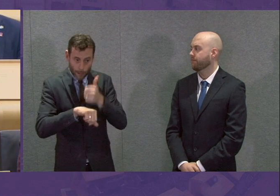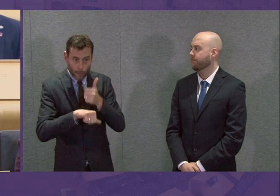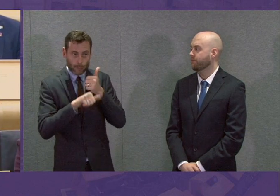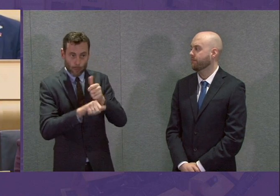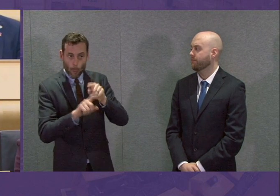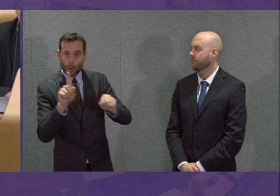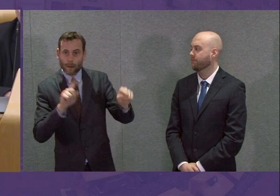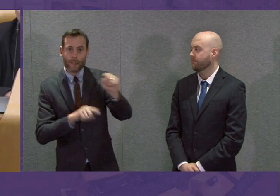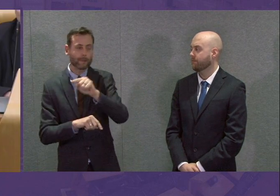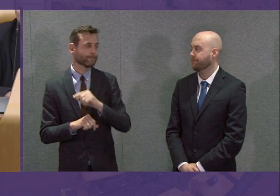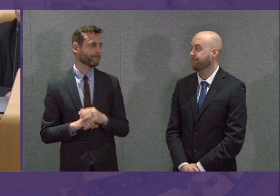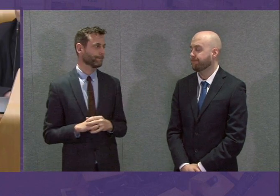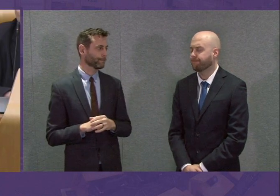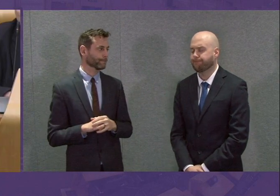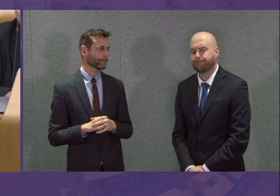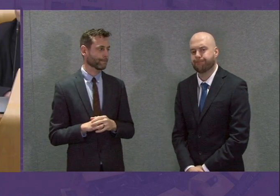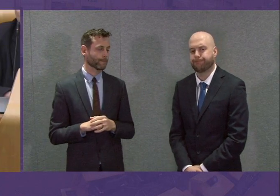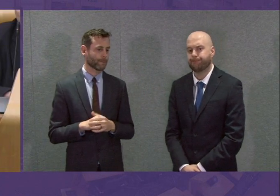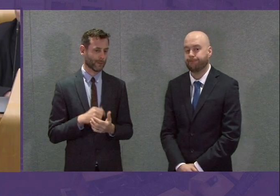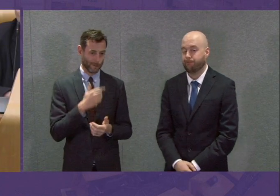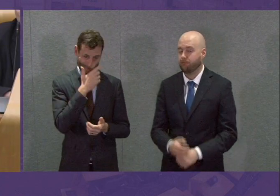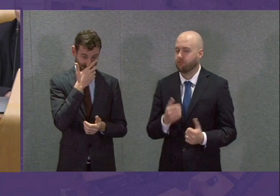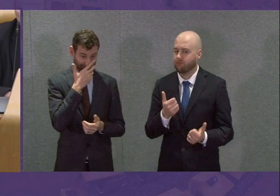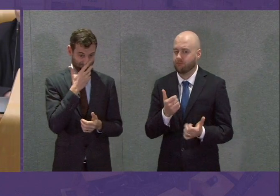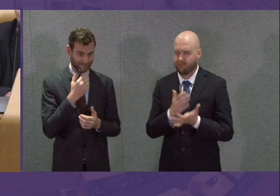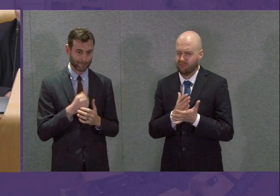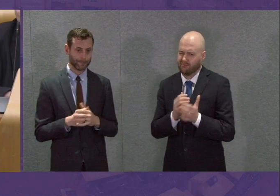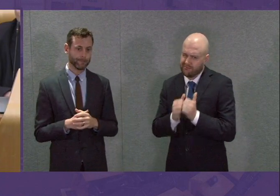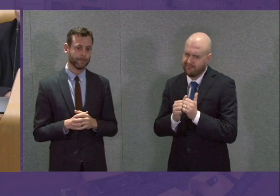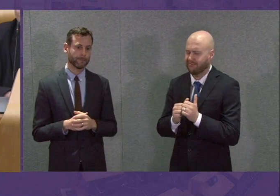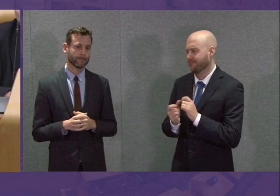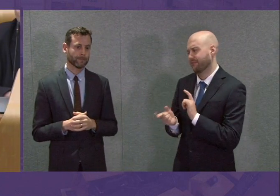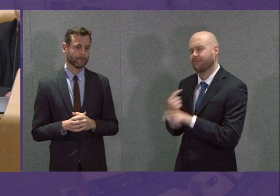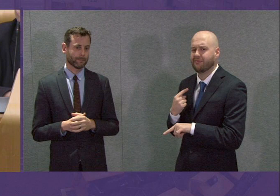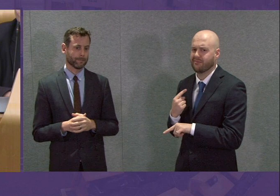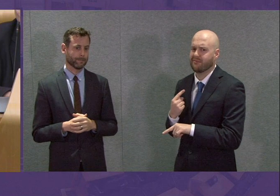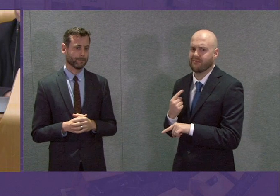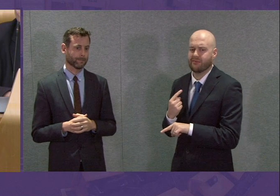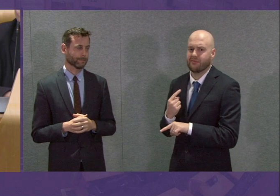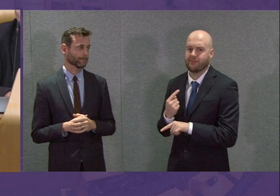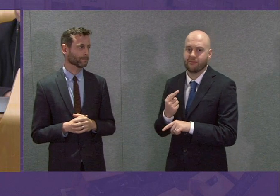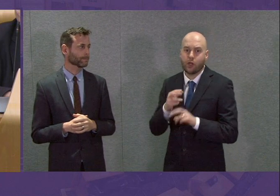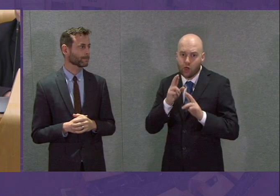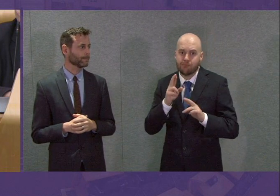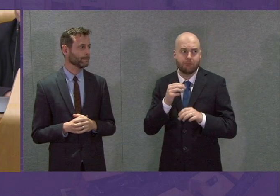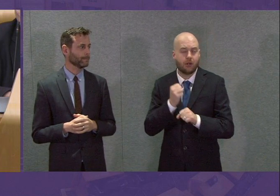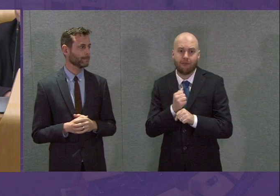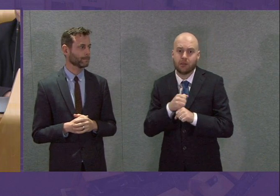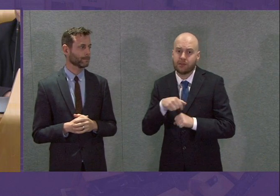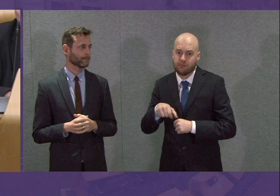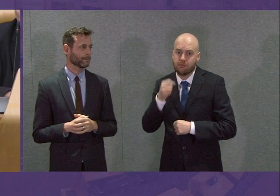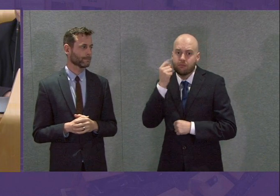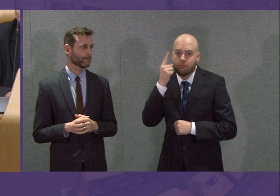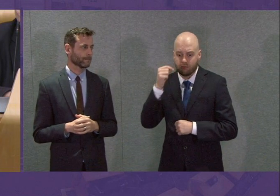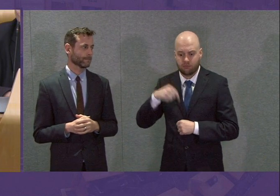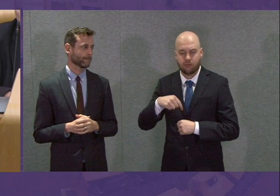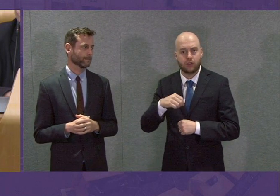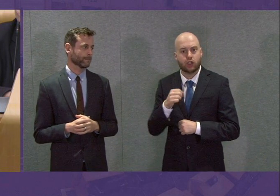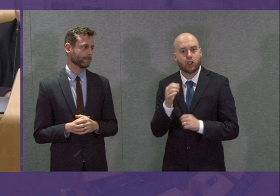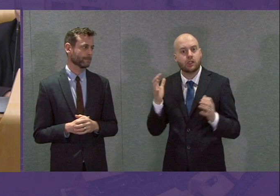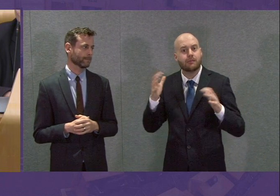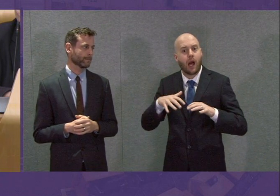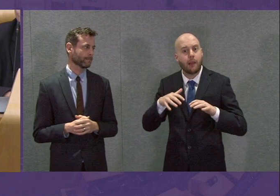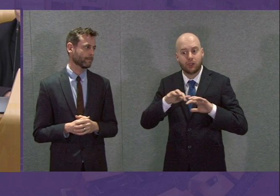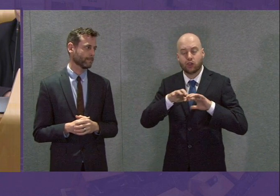Patrick Harvey. I'm grateful for the answer. And I hope the government knows that the whole chamber will offer support for these